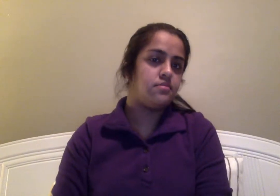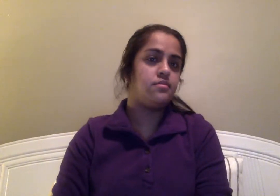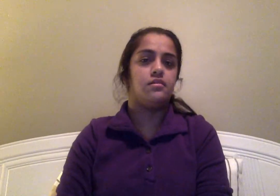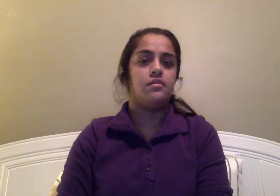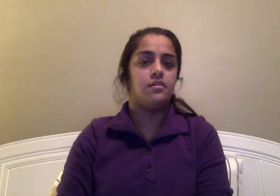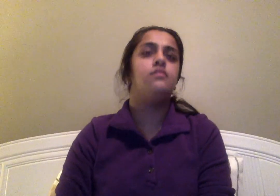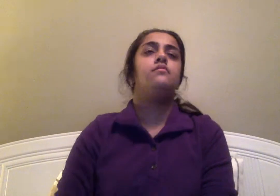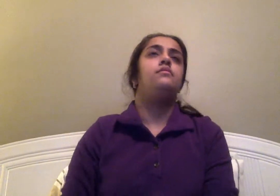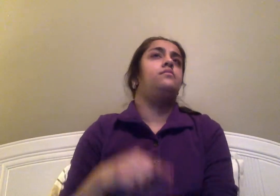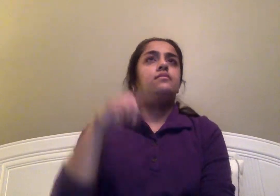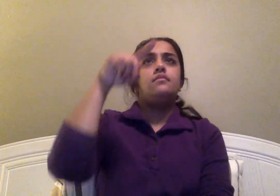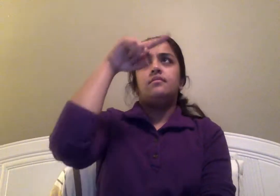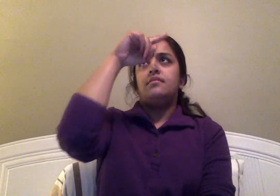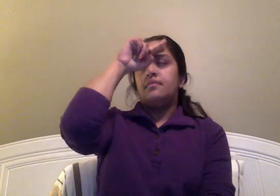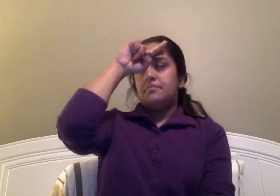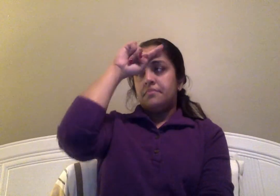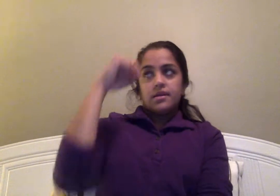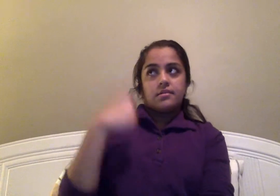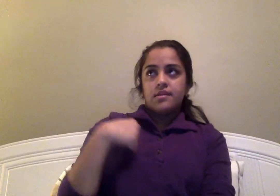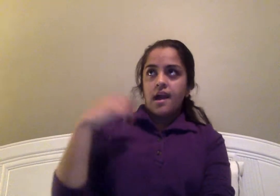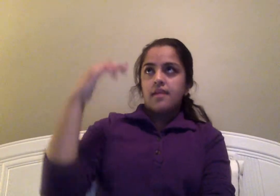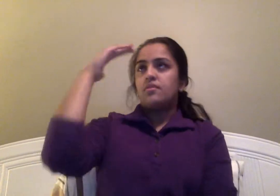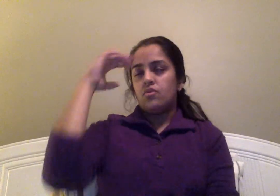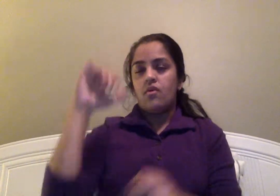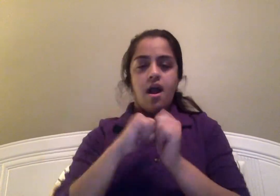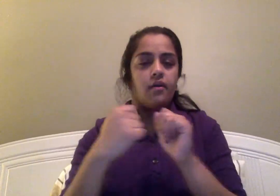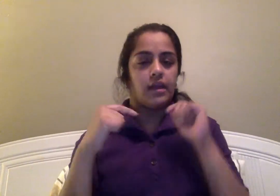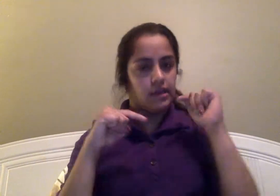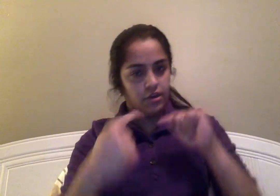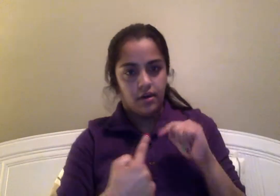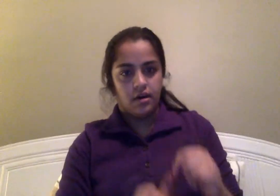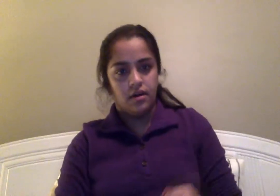cause I know how it hurts,